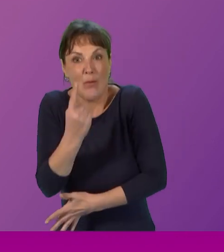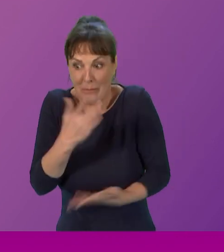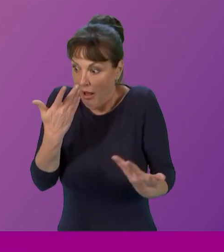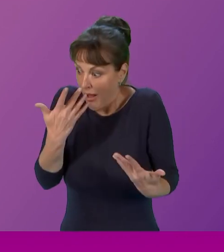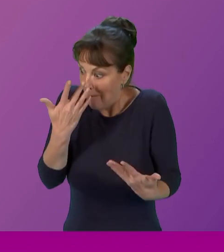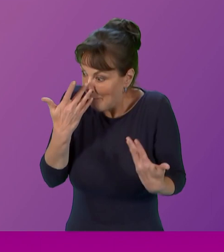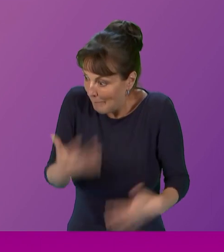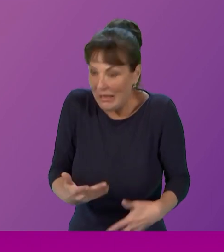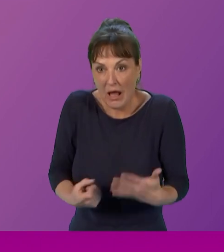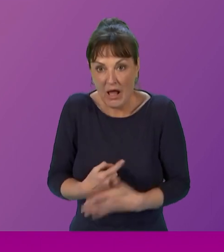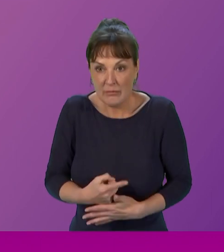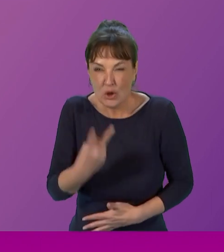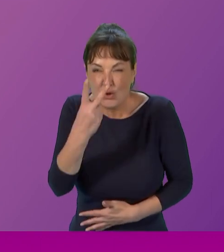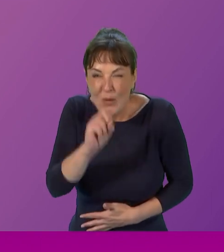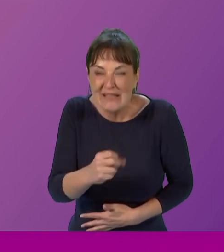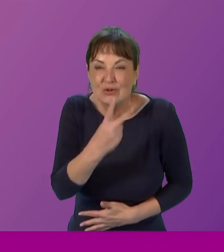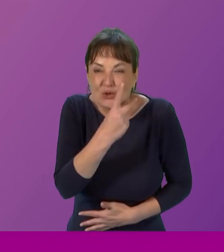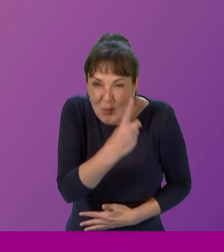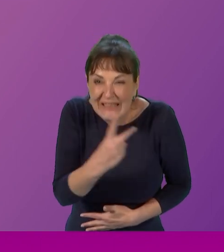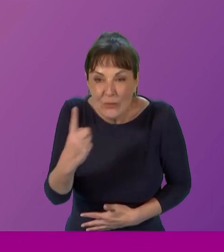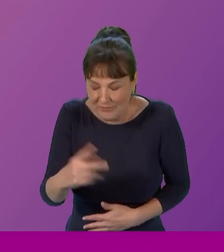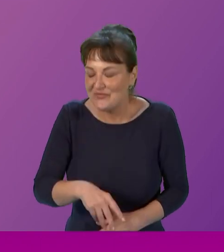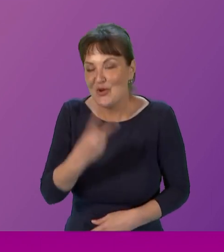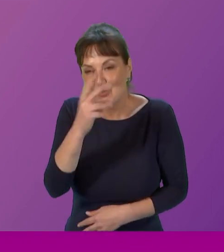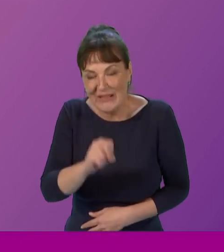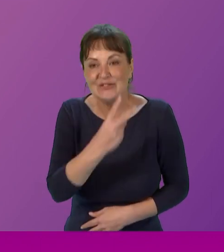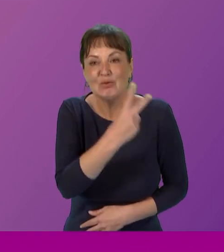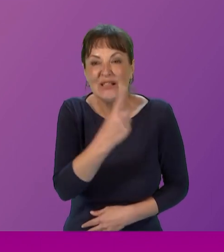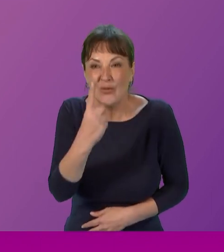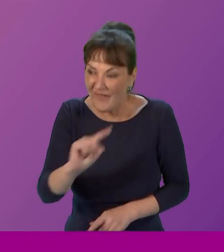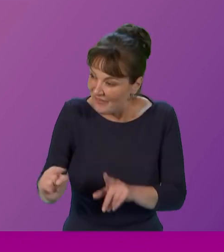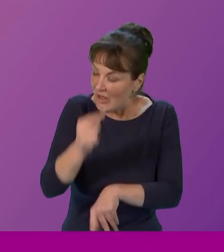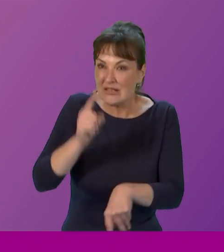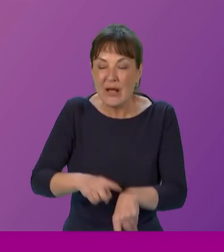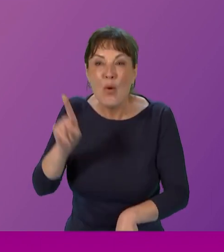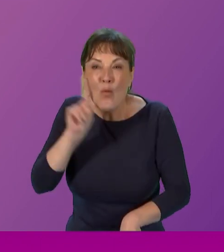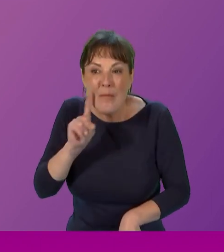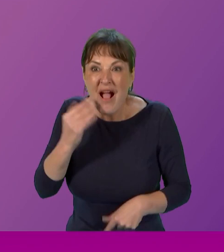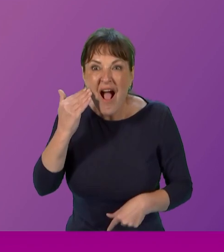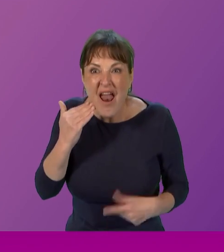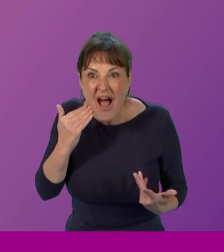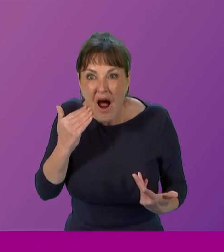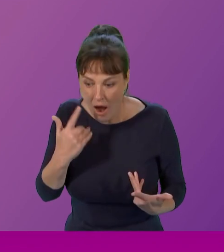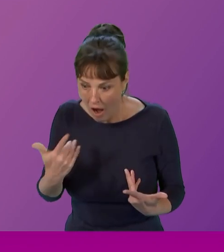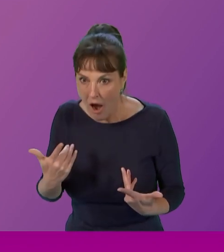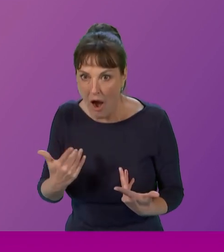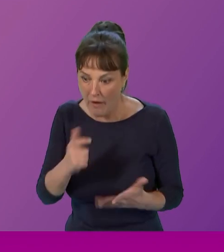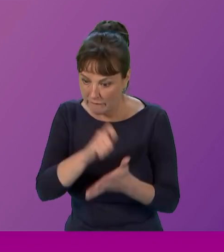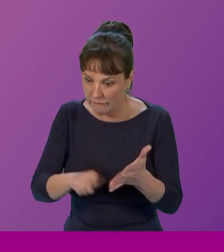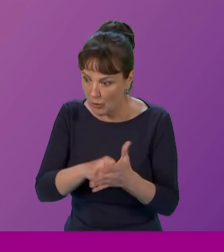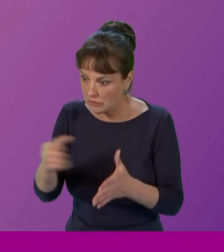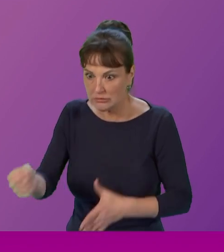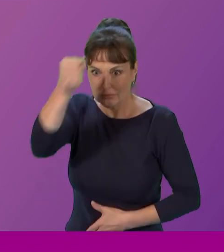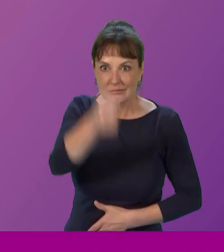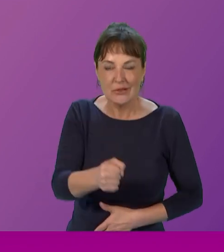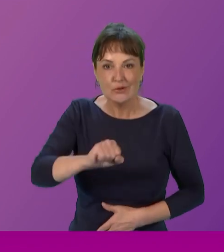elected for the first time to this place. So that was an achievement that was, yes,